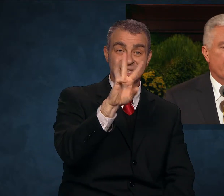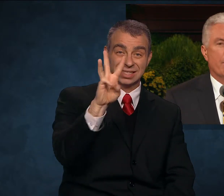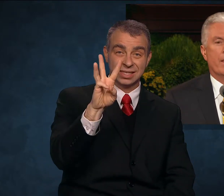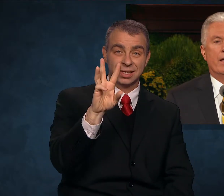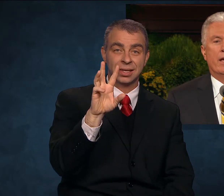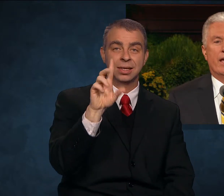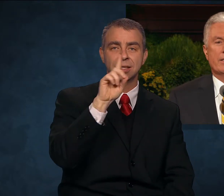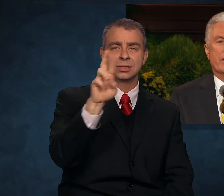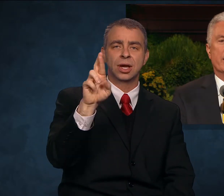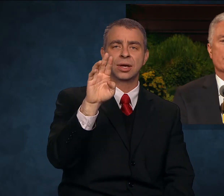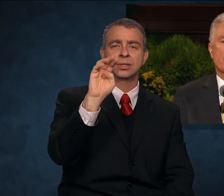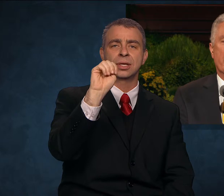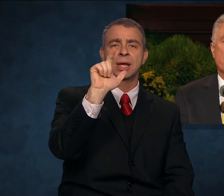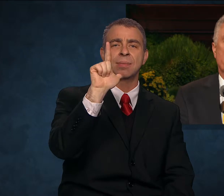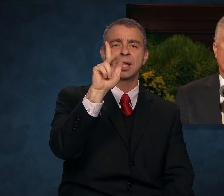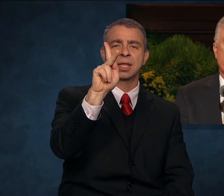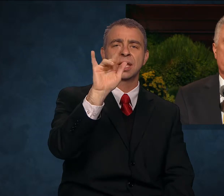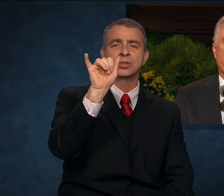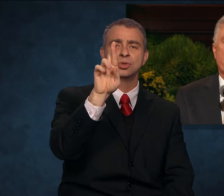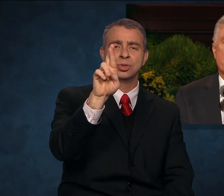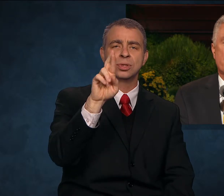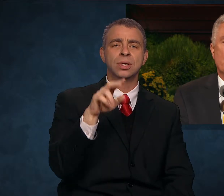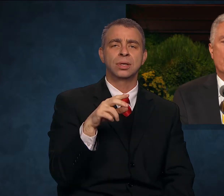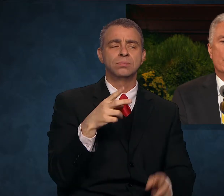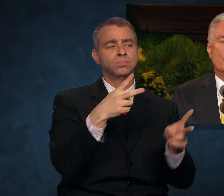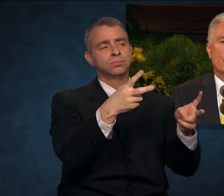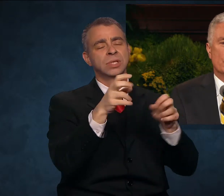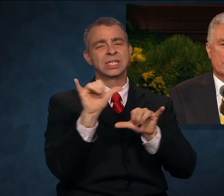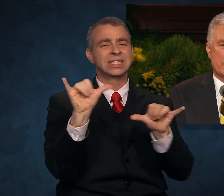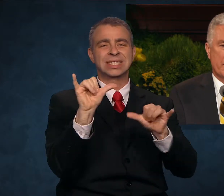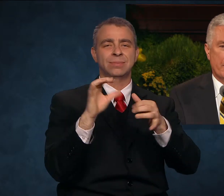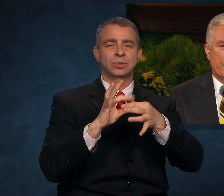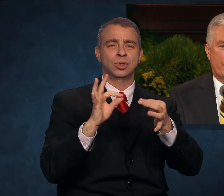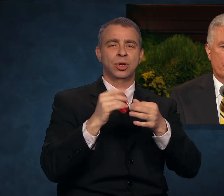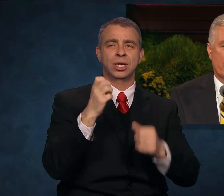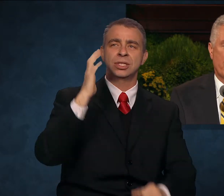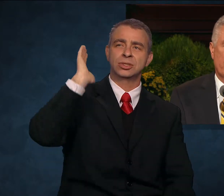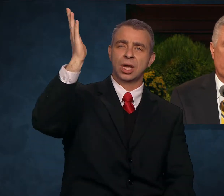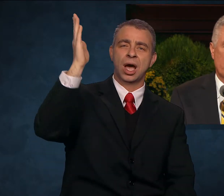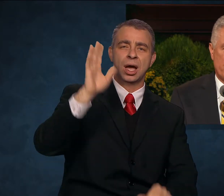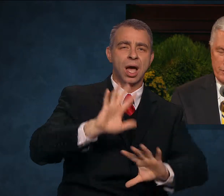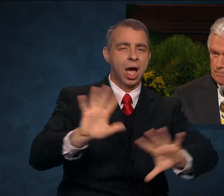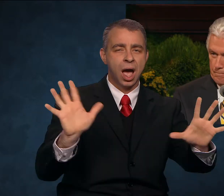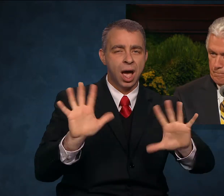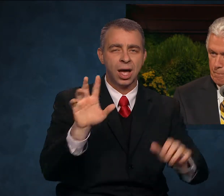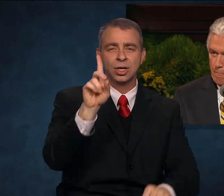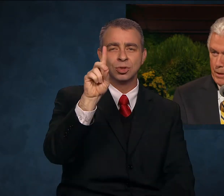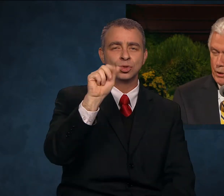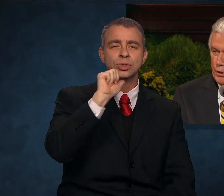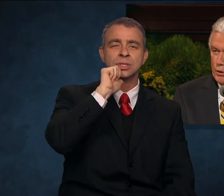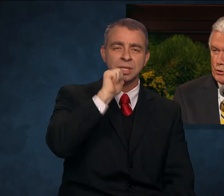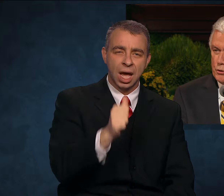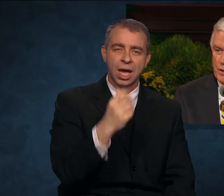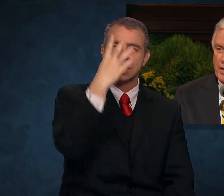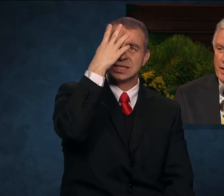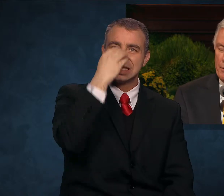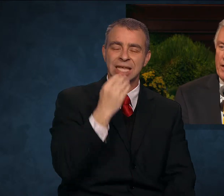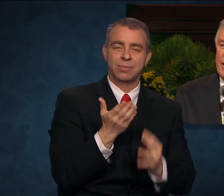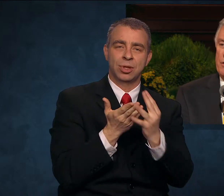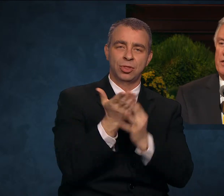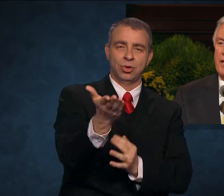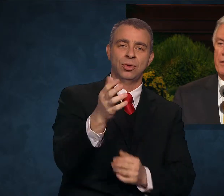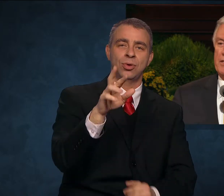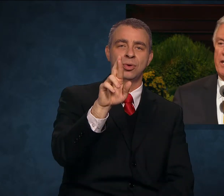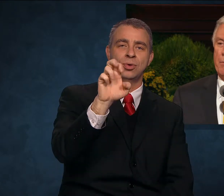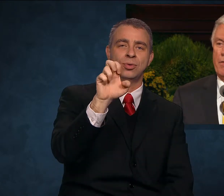story as an illustration for his speech, Don't Sleep Through the Revolution. Today, I